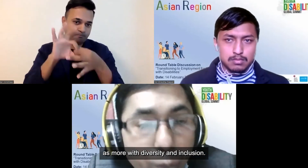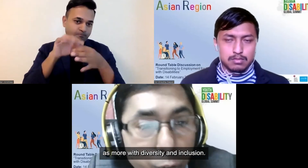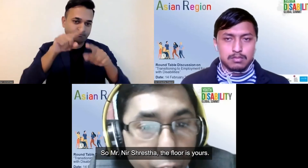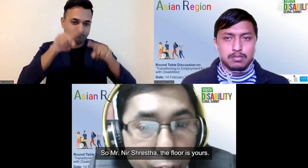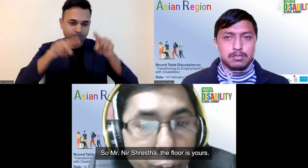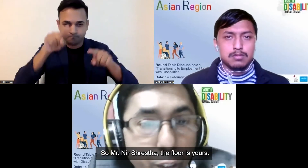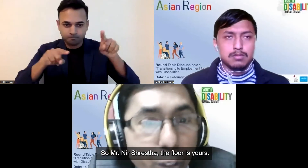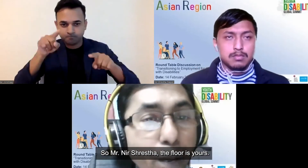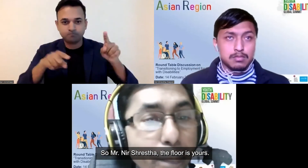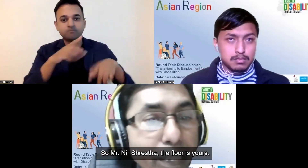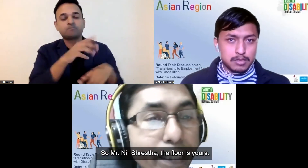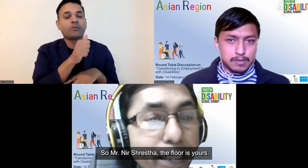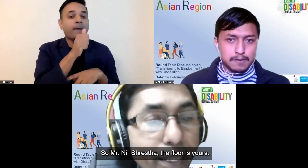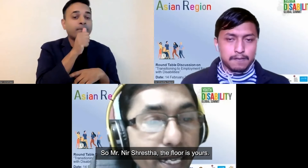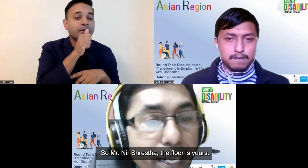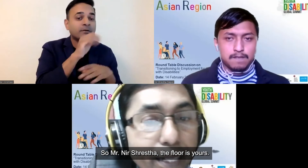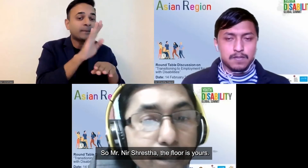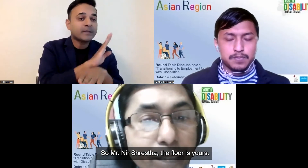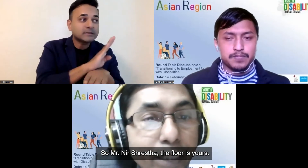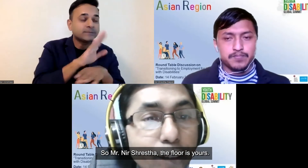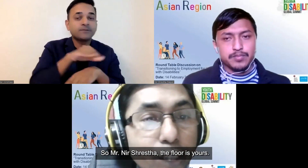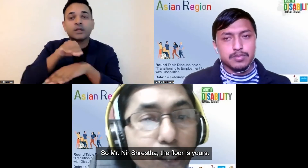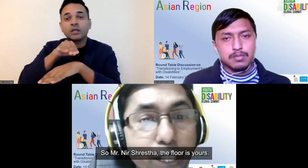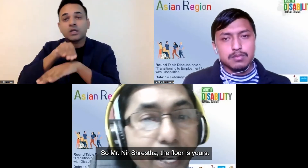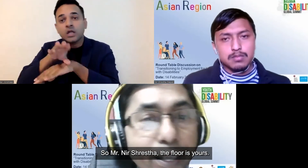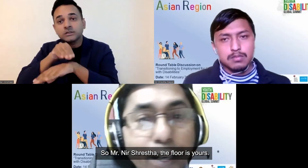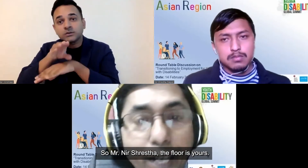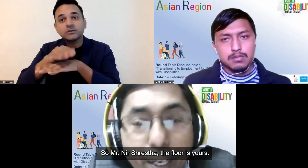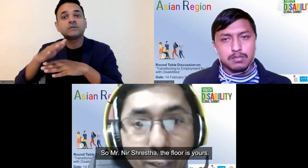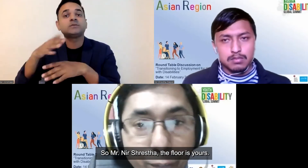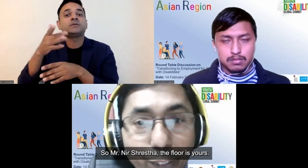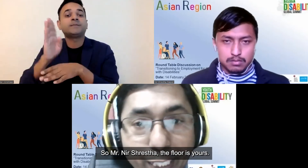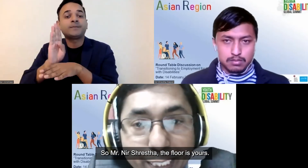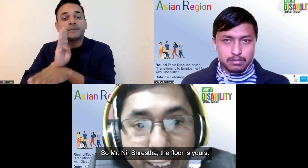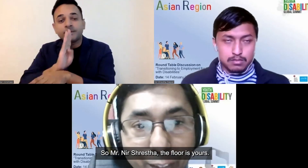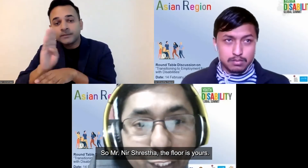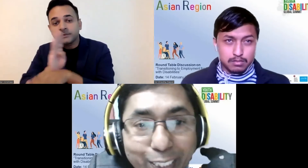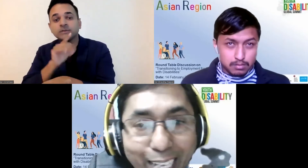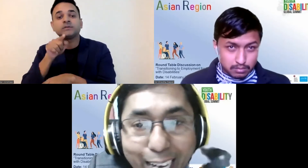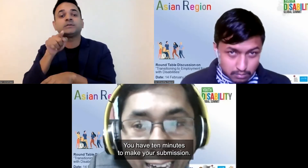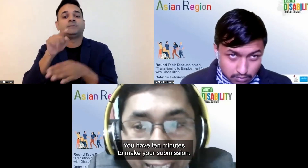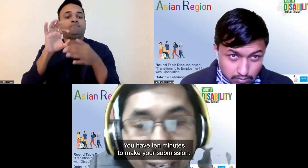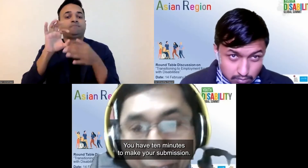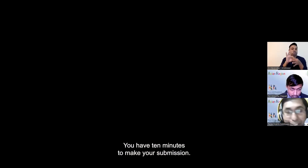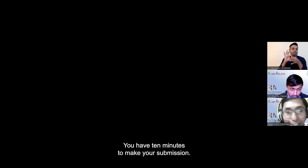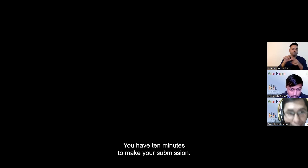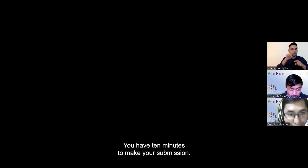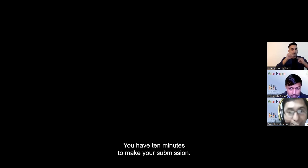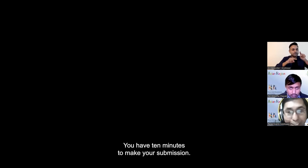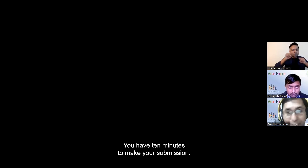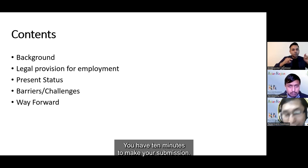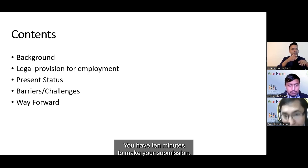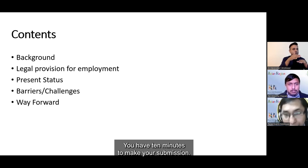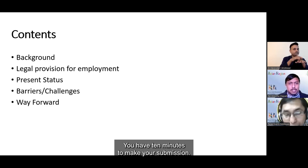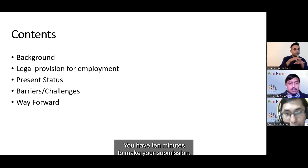inclusion so mr uh neil sister uh floor is yours uh you have 10 minutes